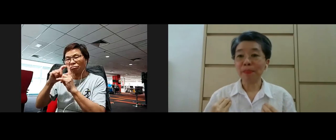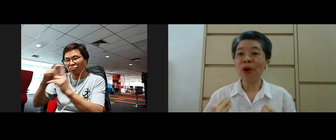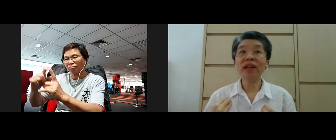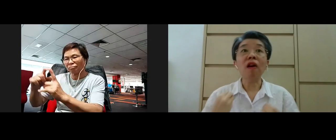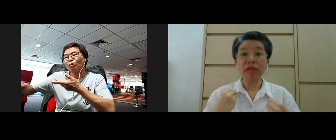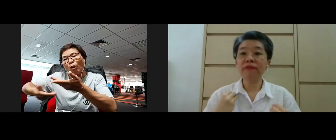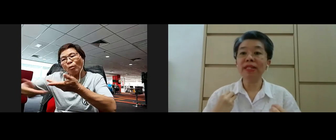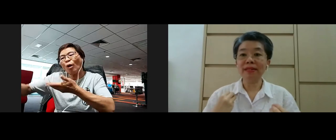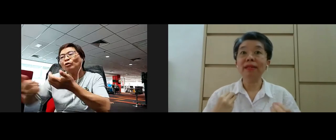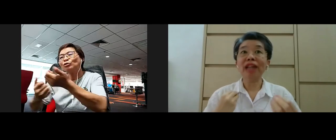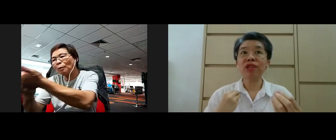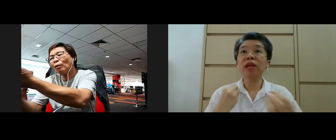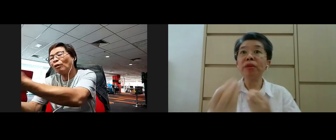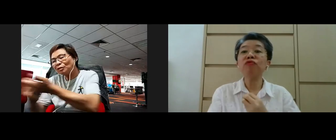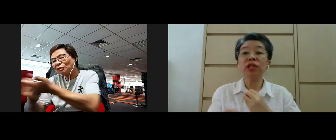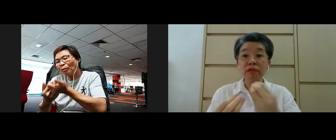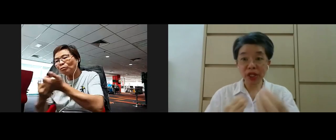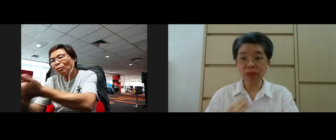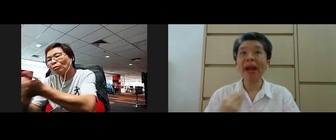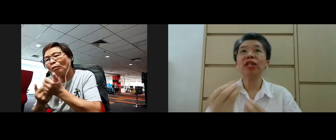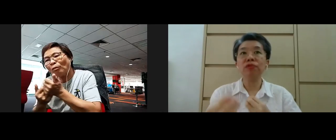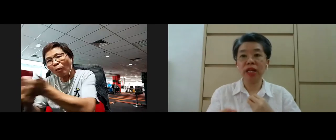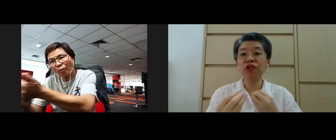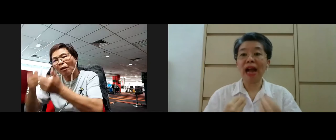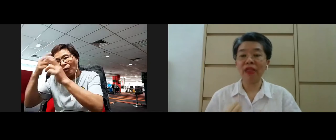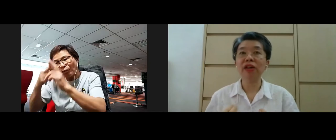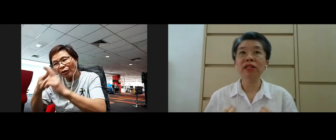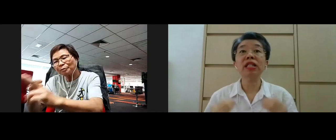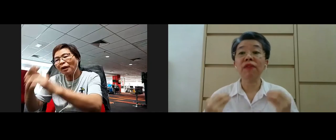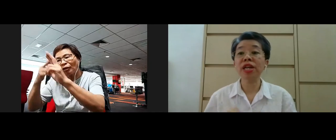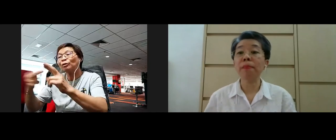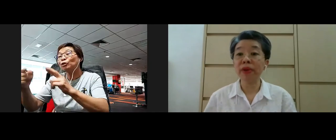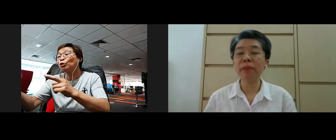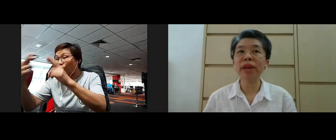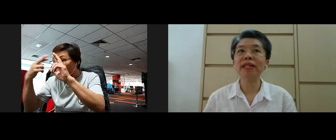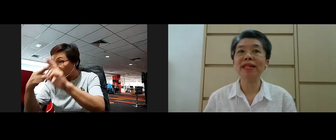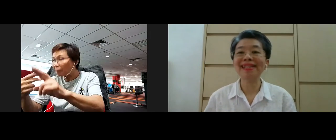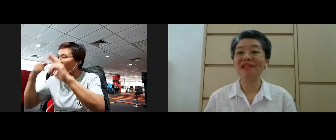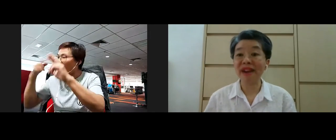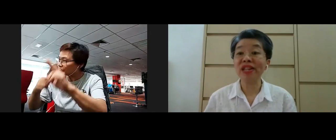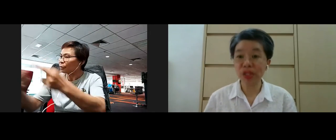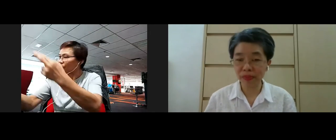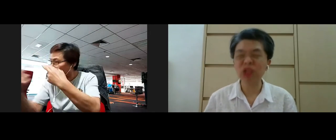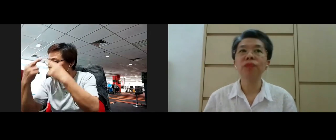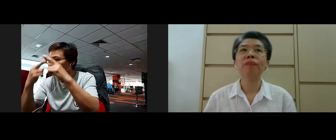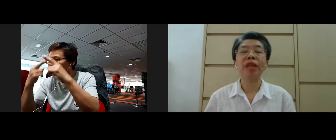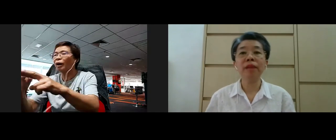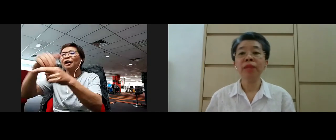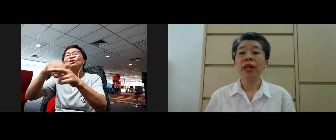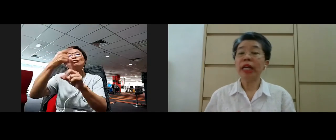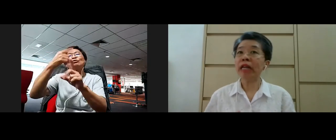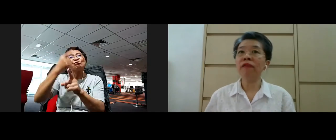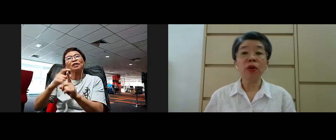support or even the mutual respect to each other is a very important practice in right speech